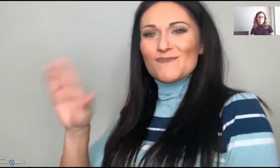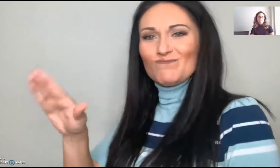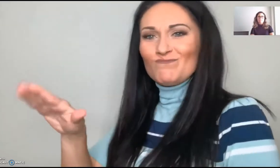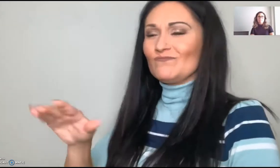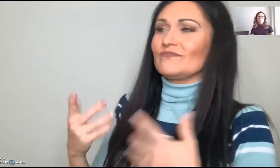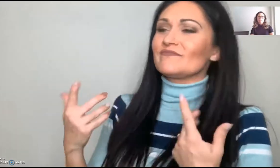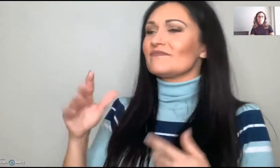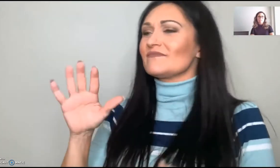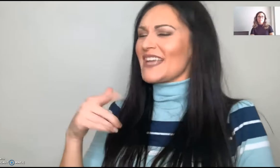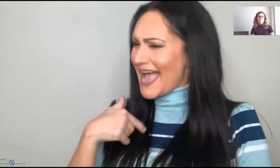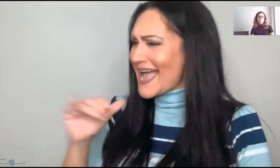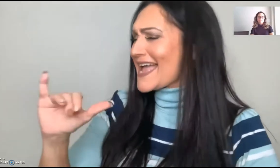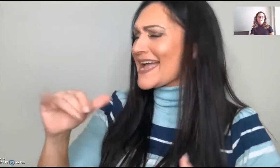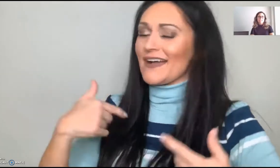it's not nice.